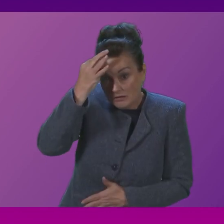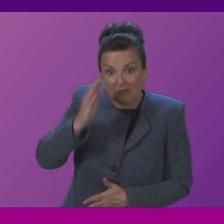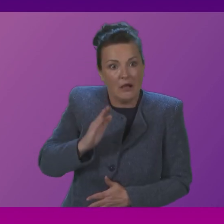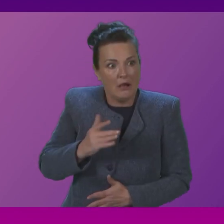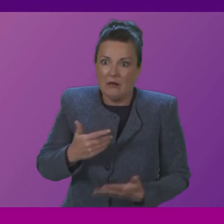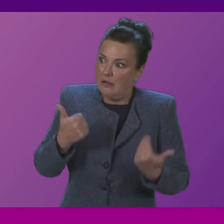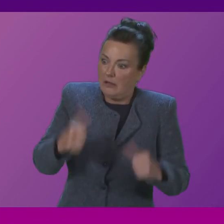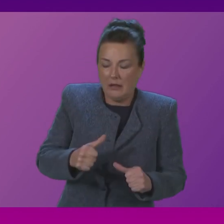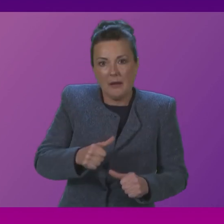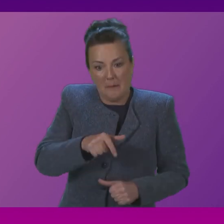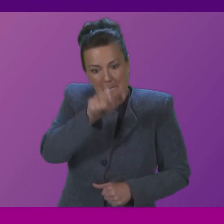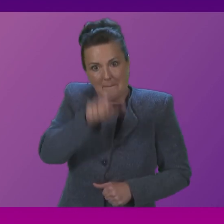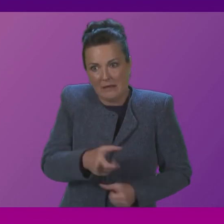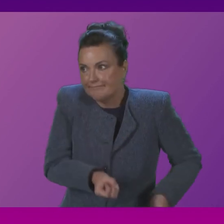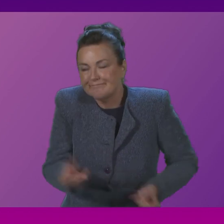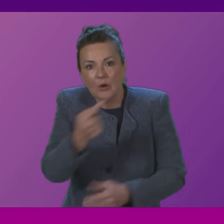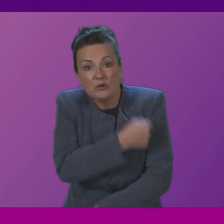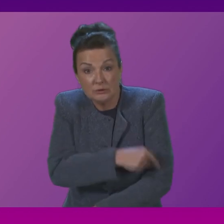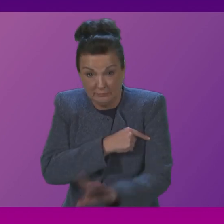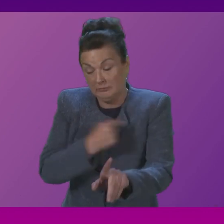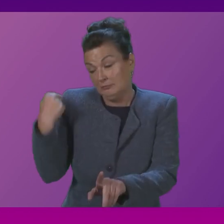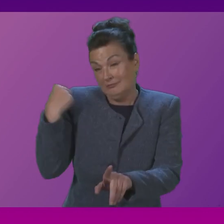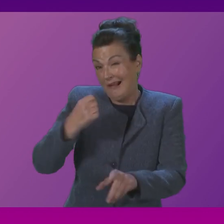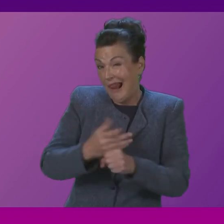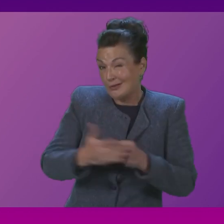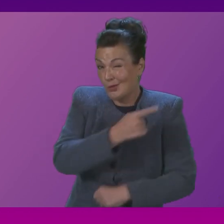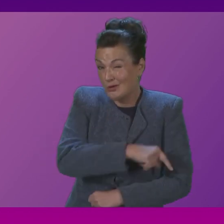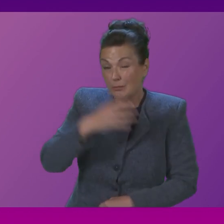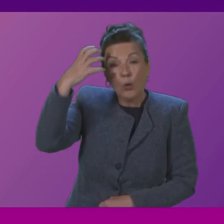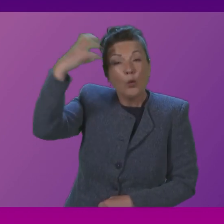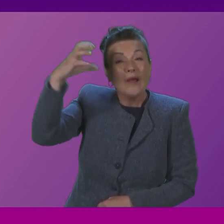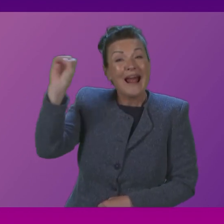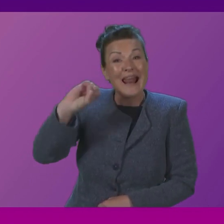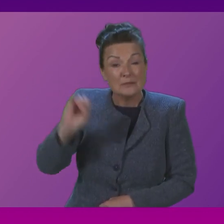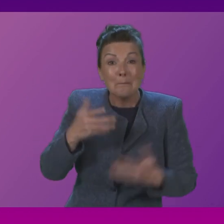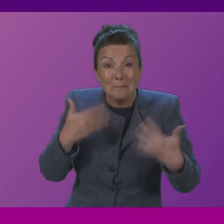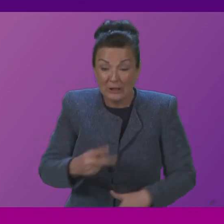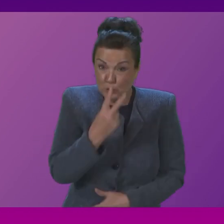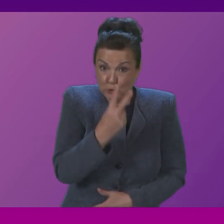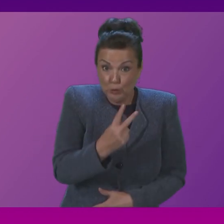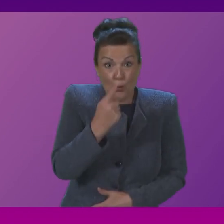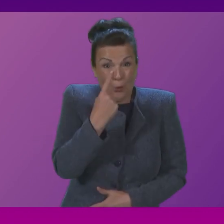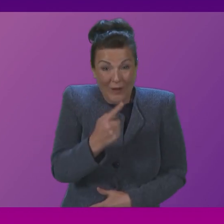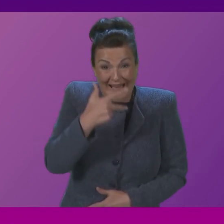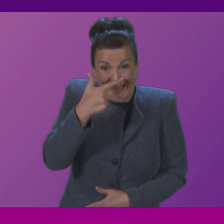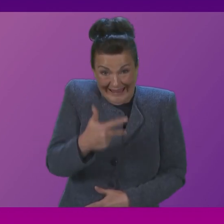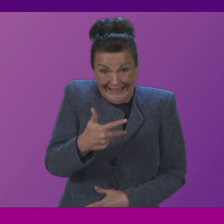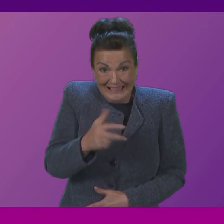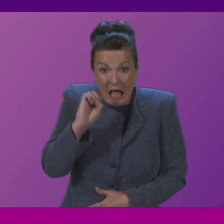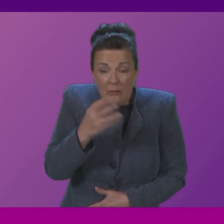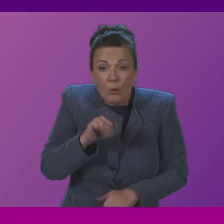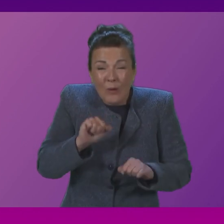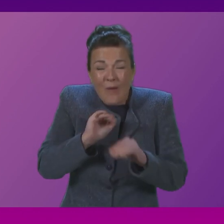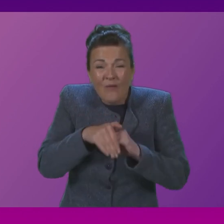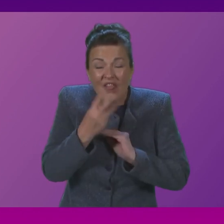hospital in one month, the Queen Elizabeth in Glasgow, 218 ambulances waited over three hours.